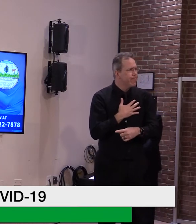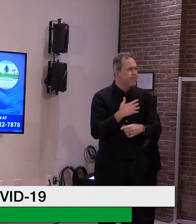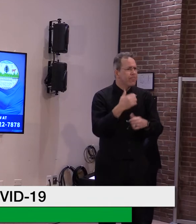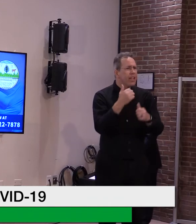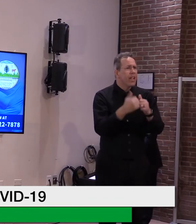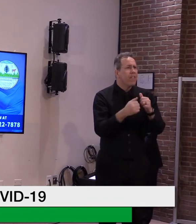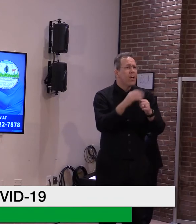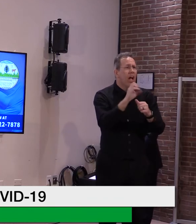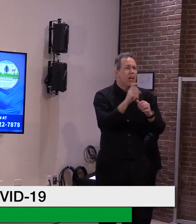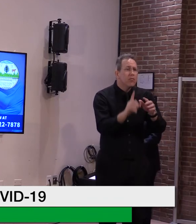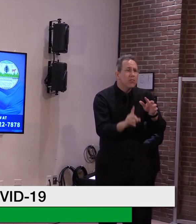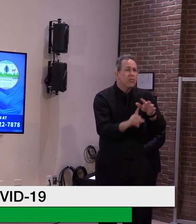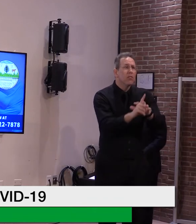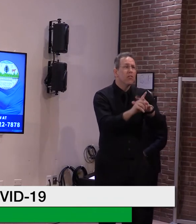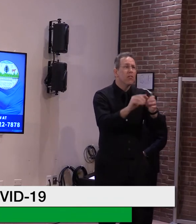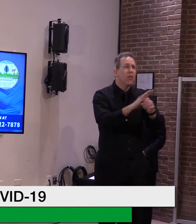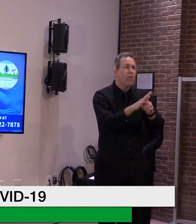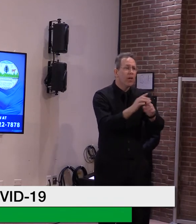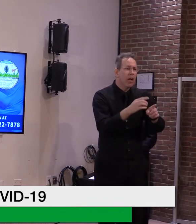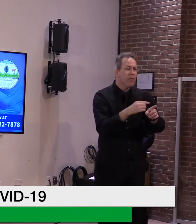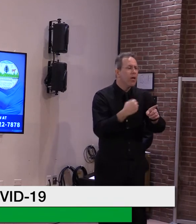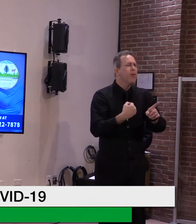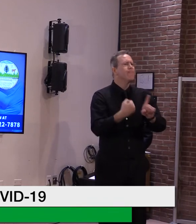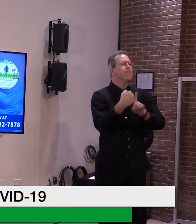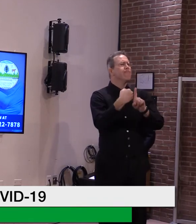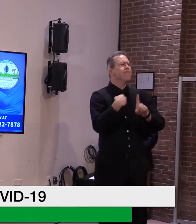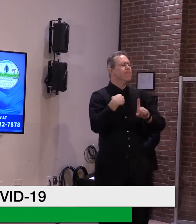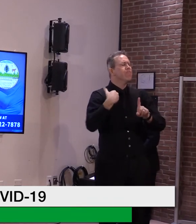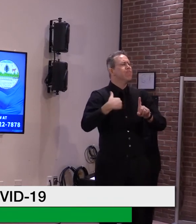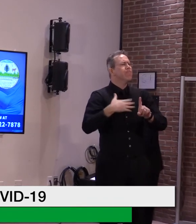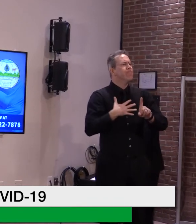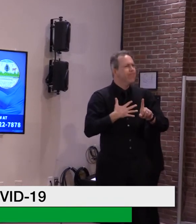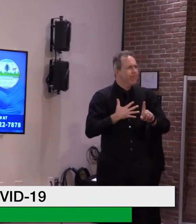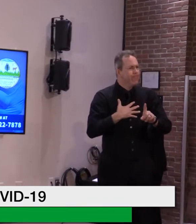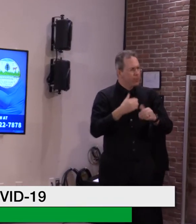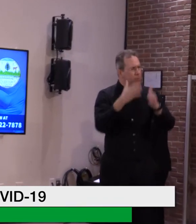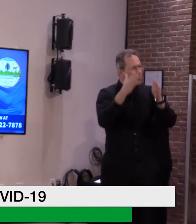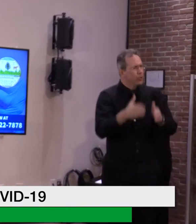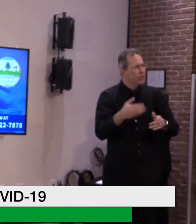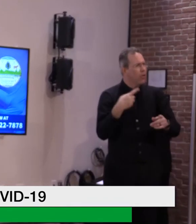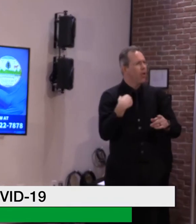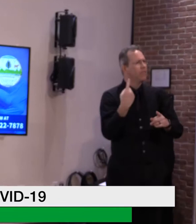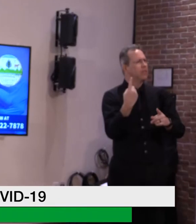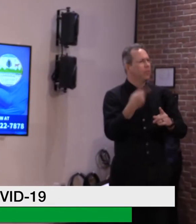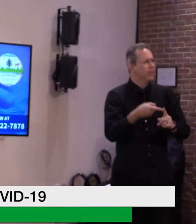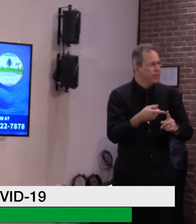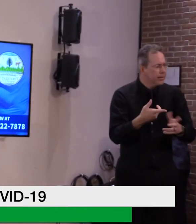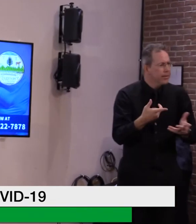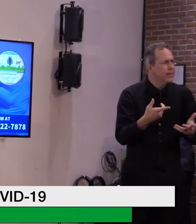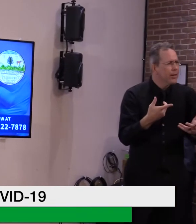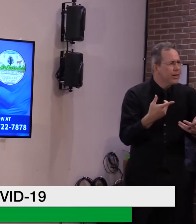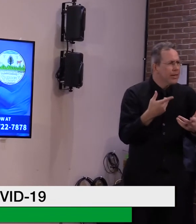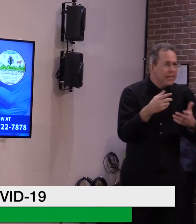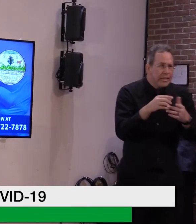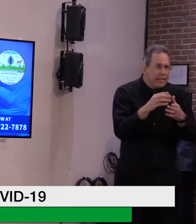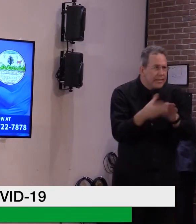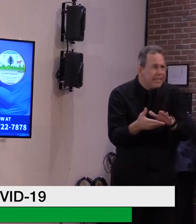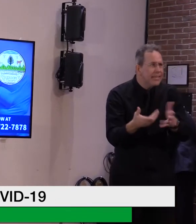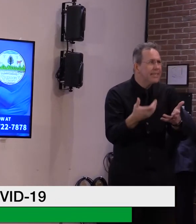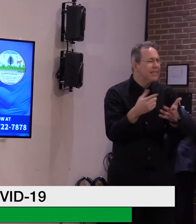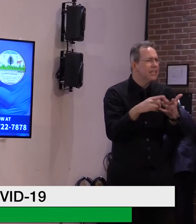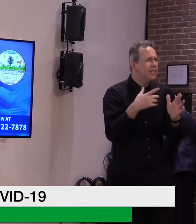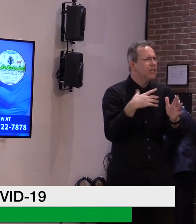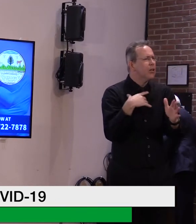a lagging indicator. Um, so when you see, uh, three or four or five weeks ago, uh, the high number of cases we had,